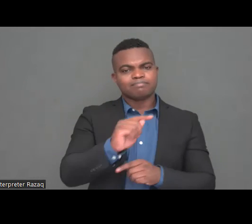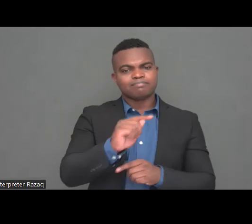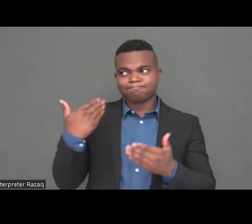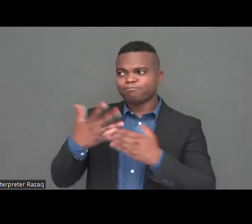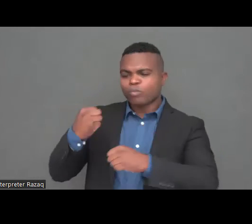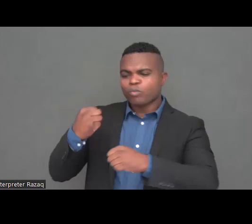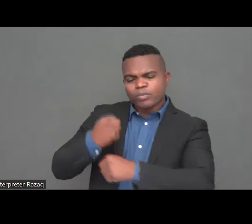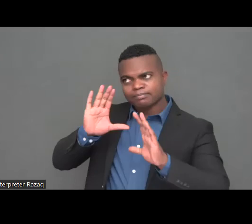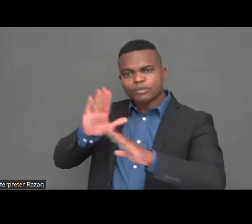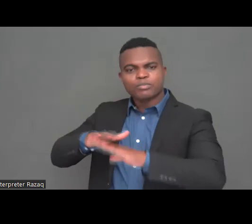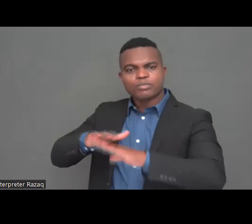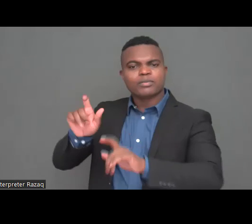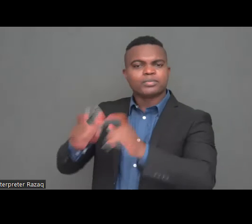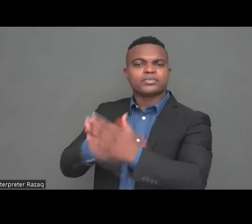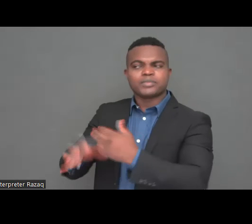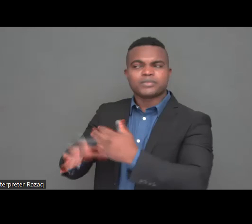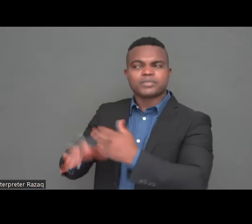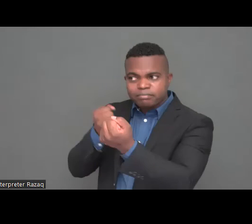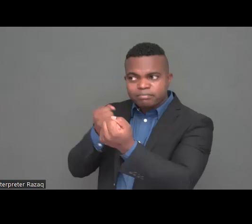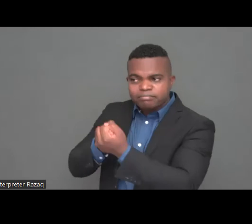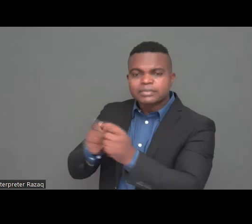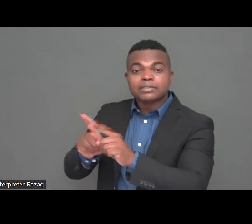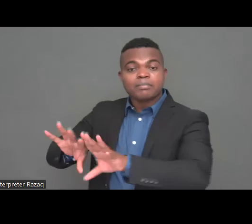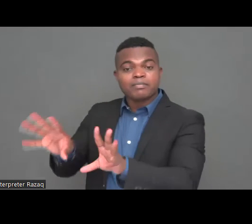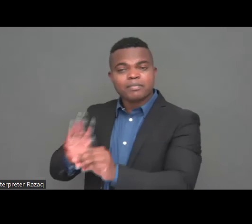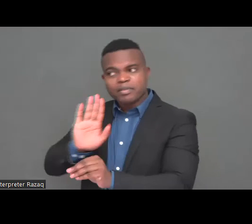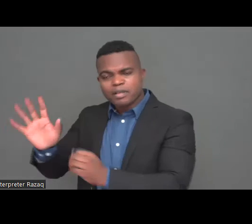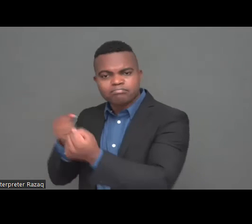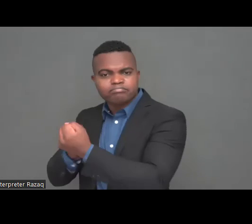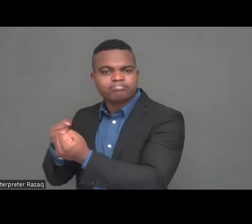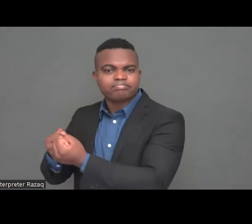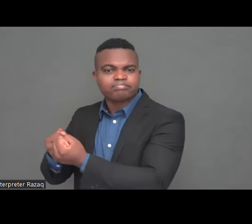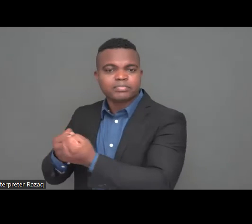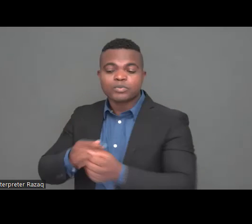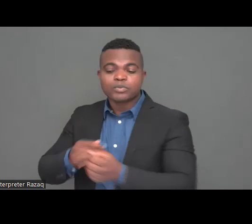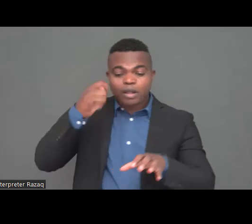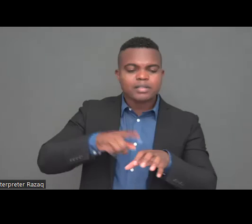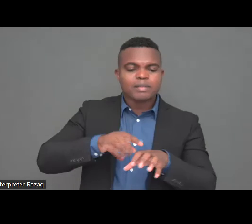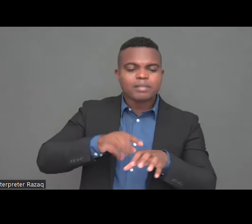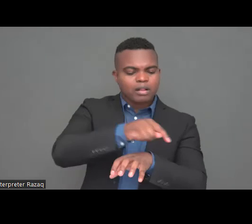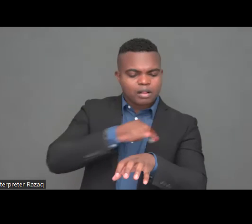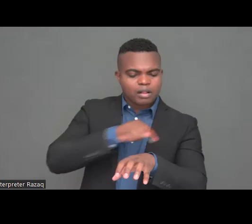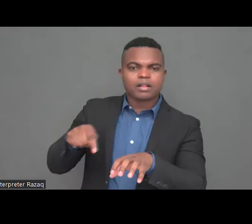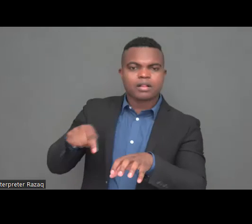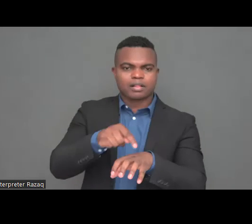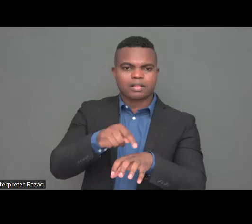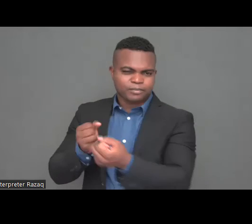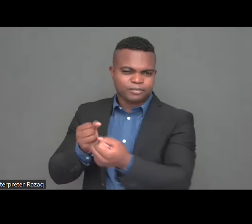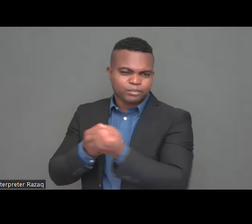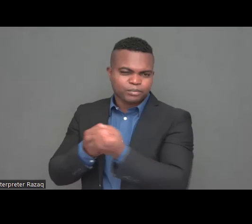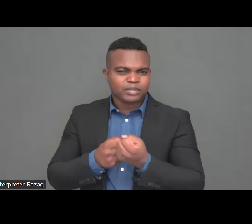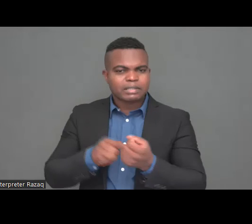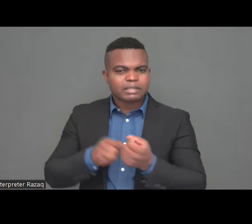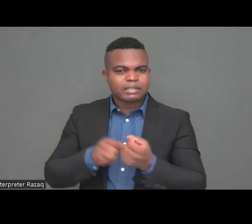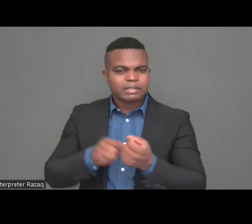support from national and EU institutions and from humanitarian organizations and first and